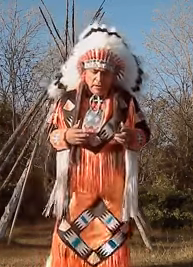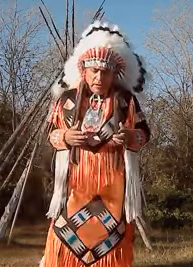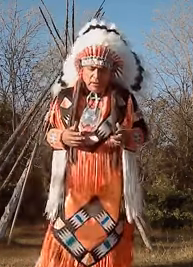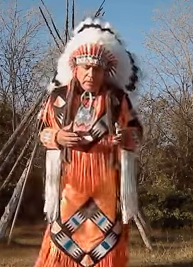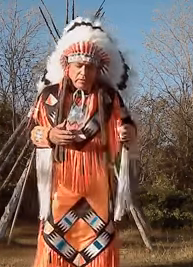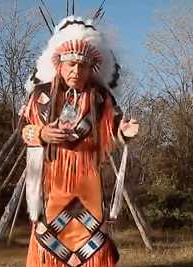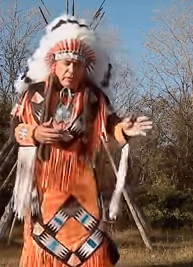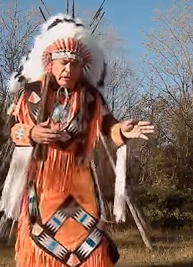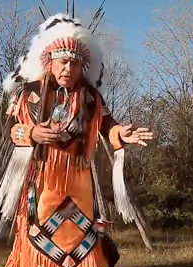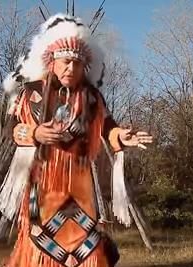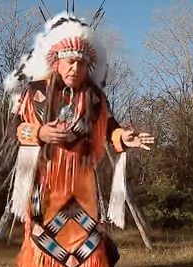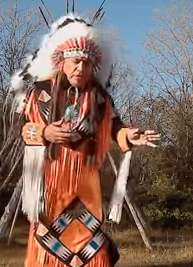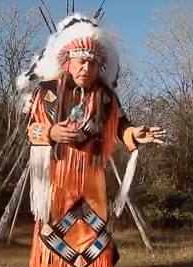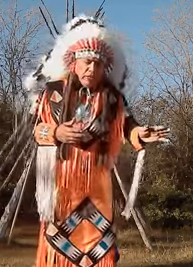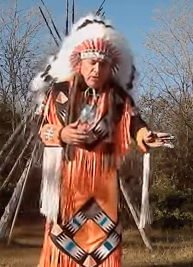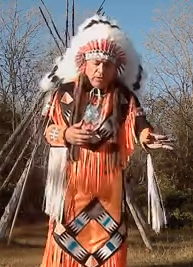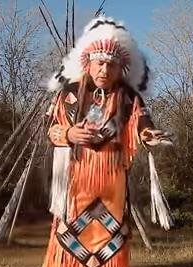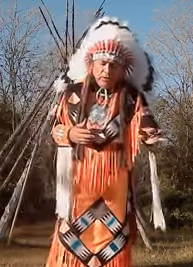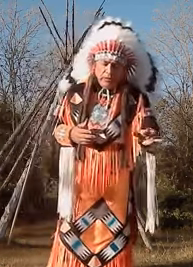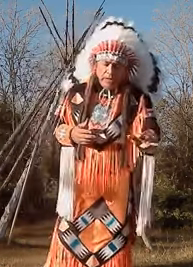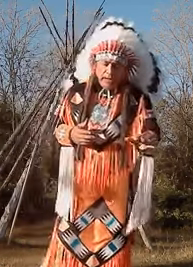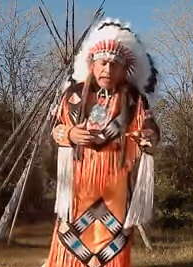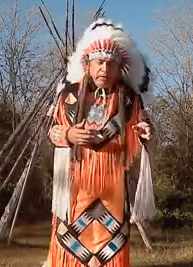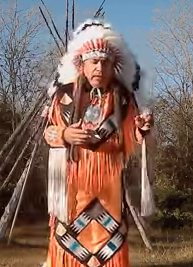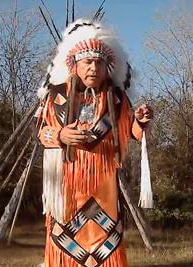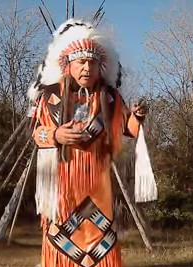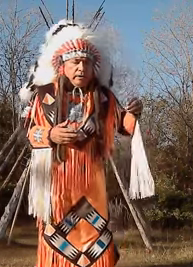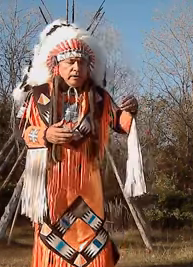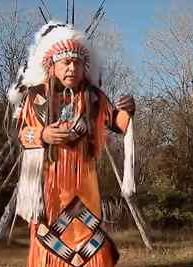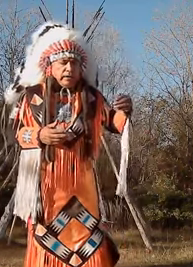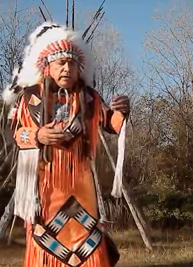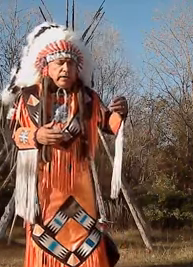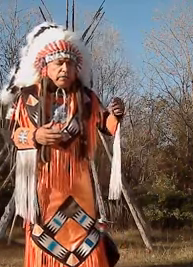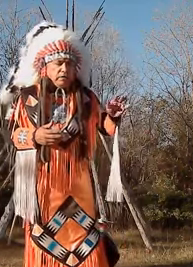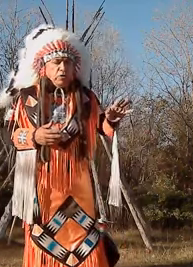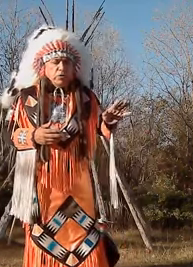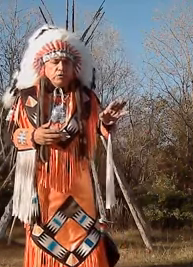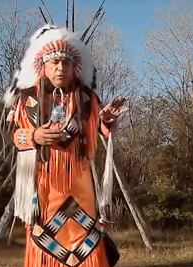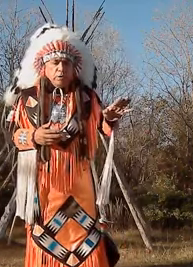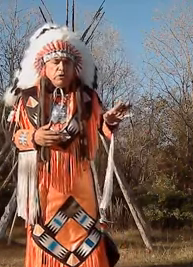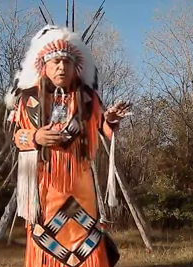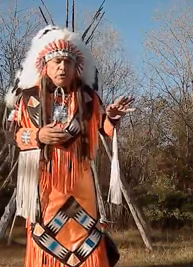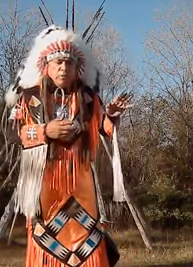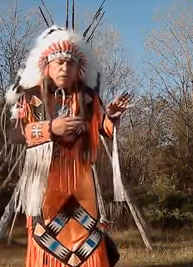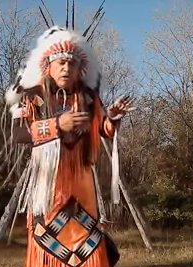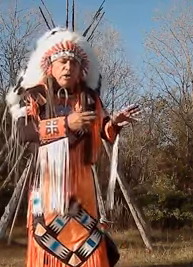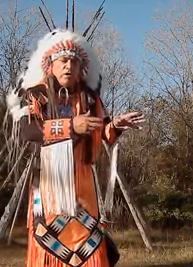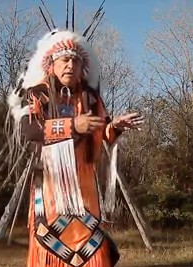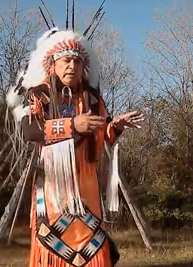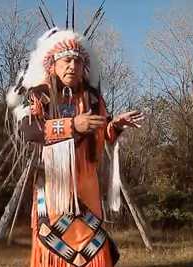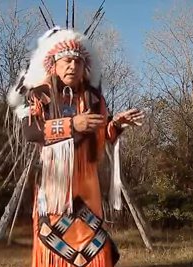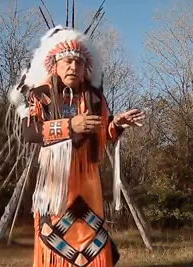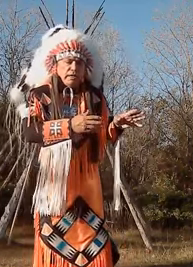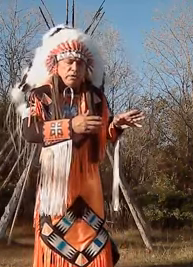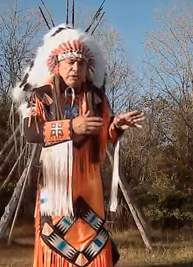And my grandfather, my uncles, my aunt, and a few of those that were close to him, learned his sign language.